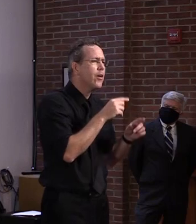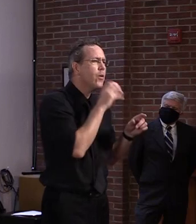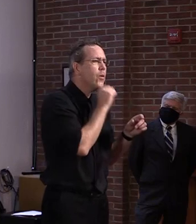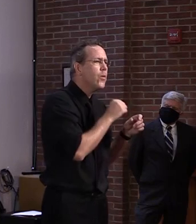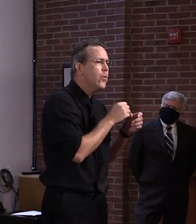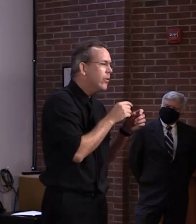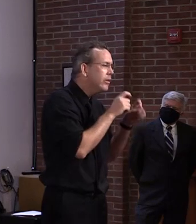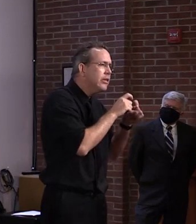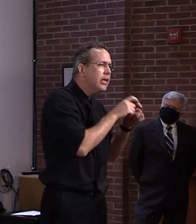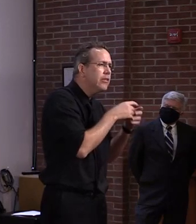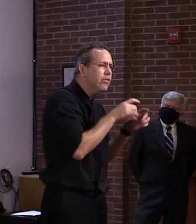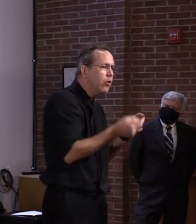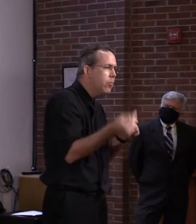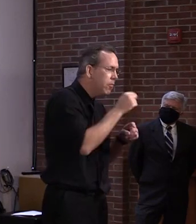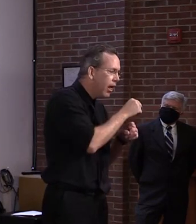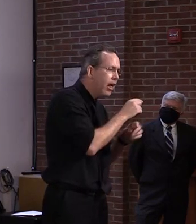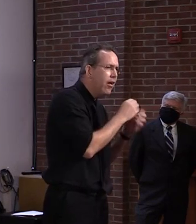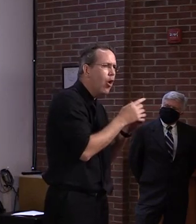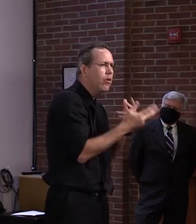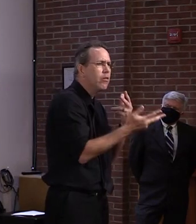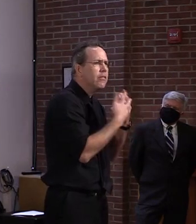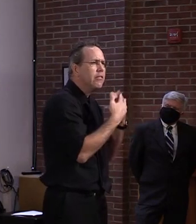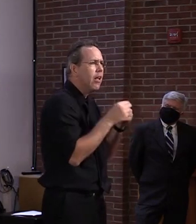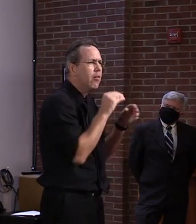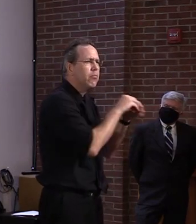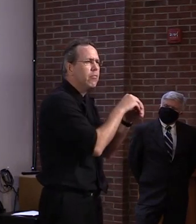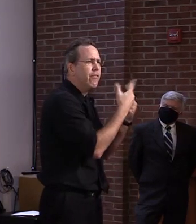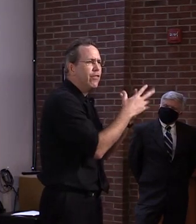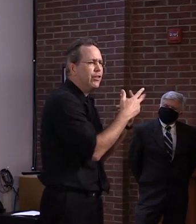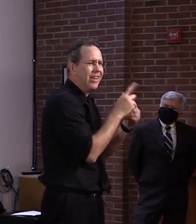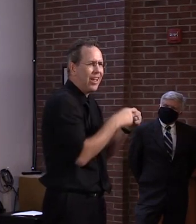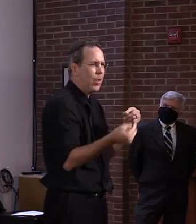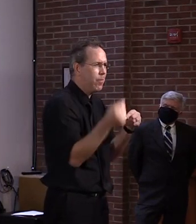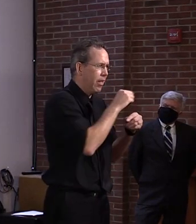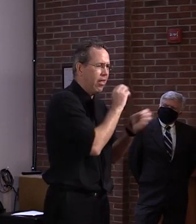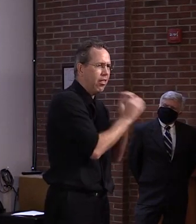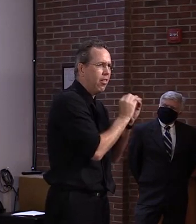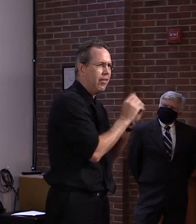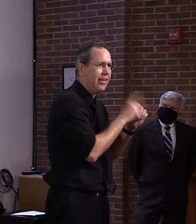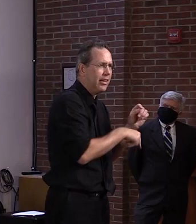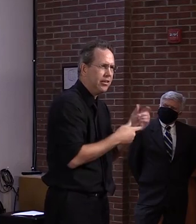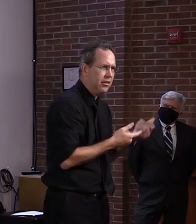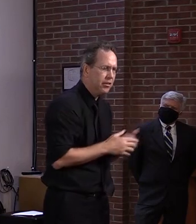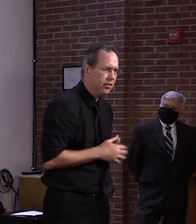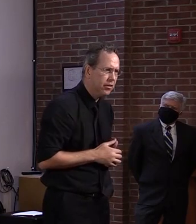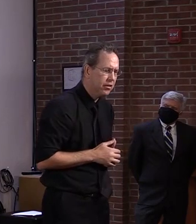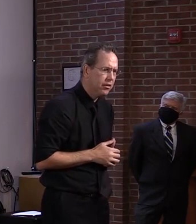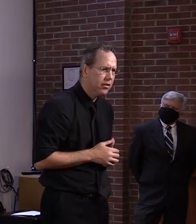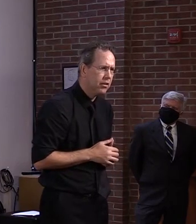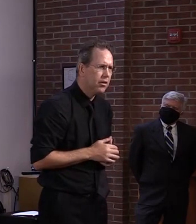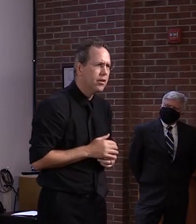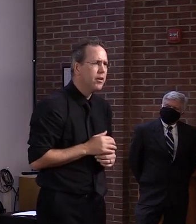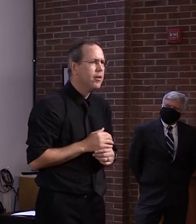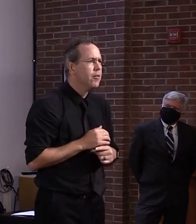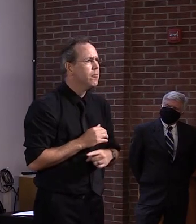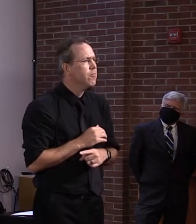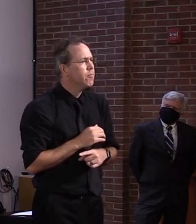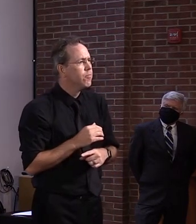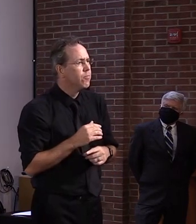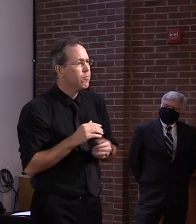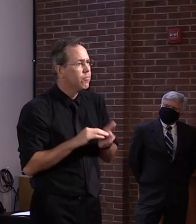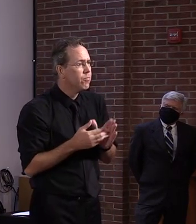So, so that would mean there's a possibility that there are false positives or false negatives out there around, um, from the PCR test?